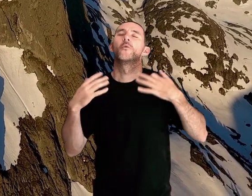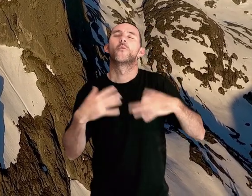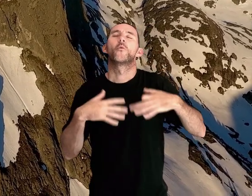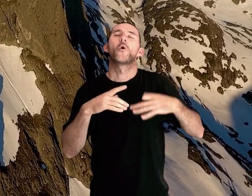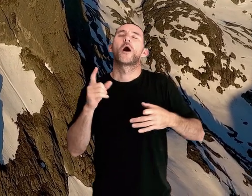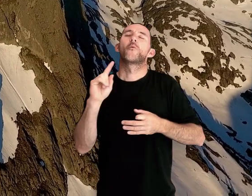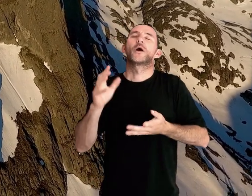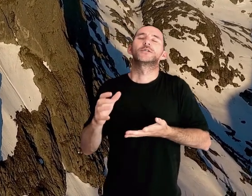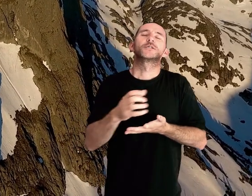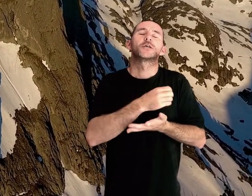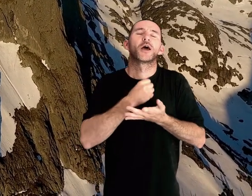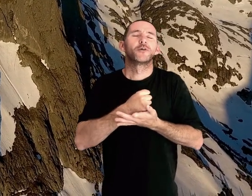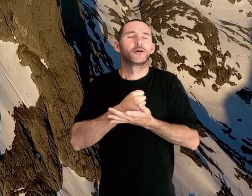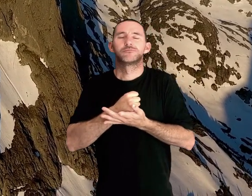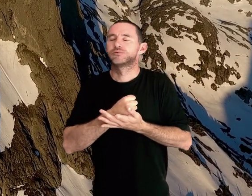Savior